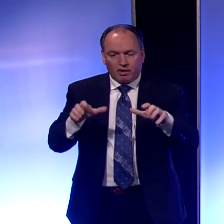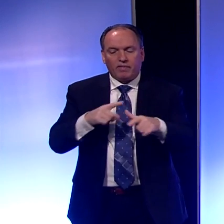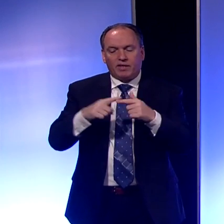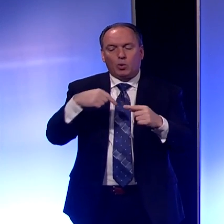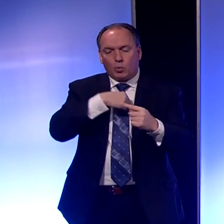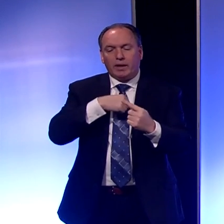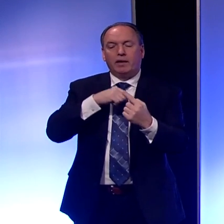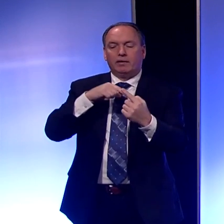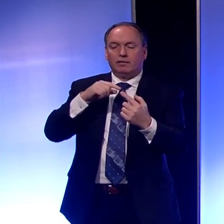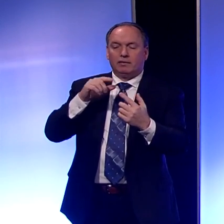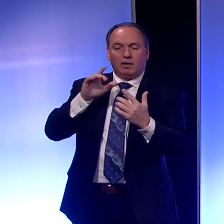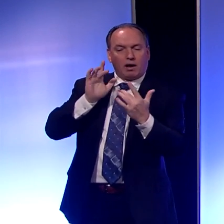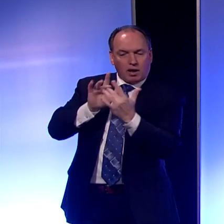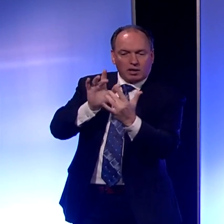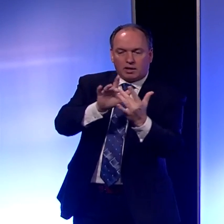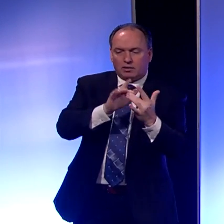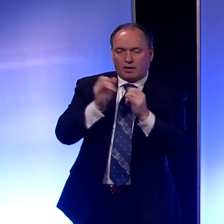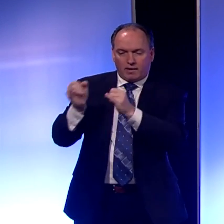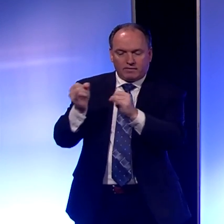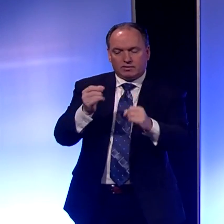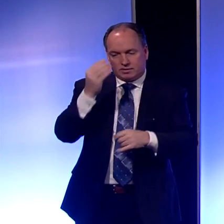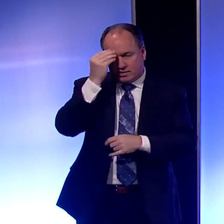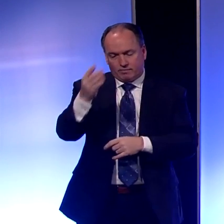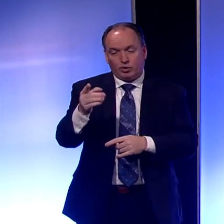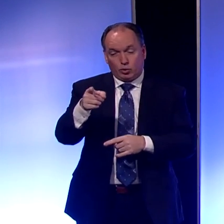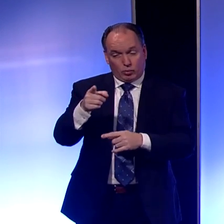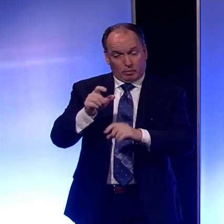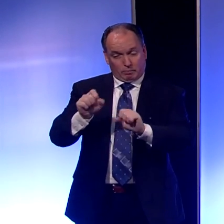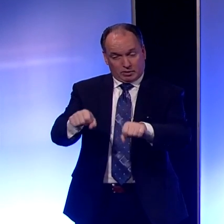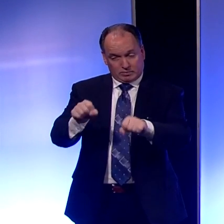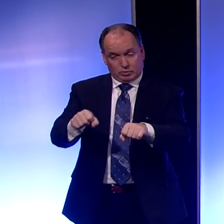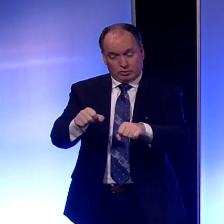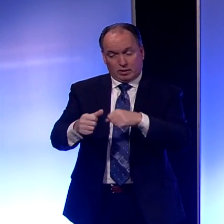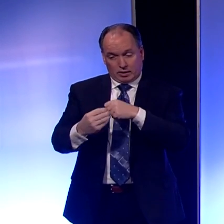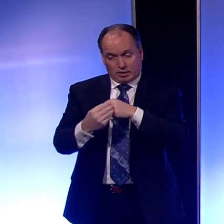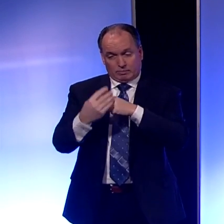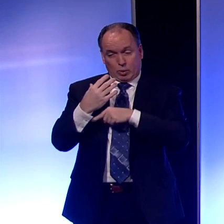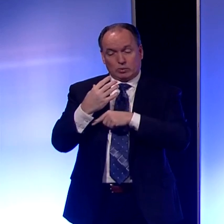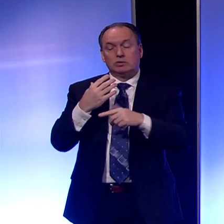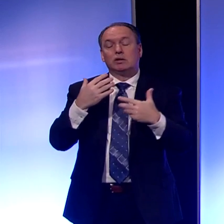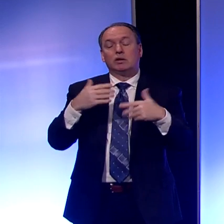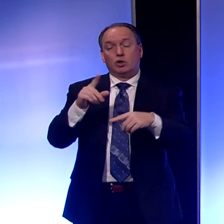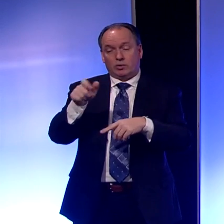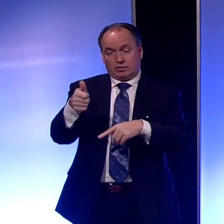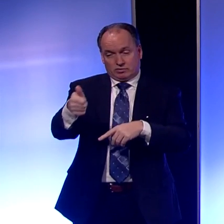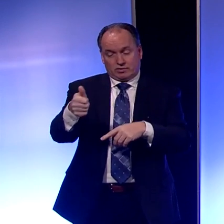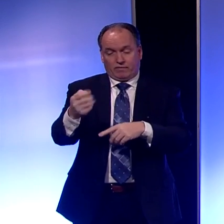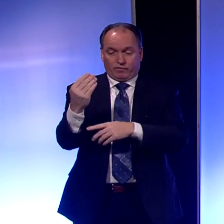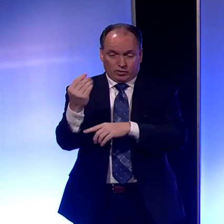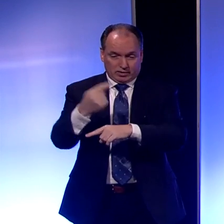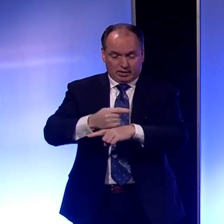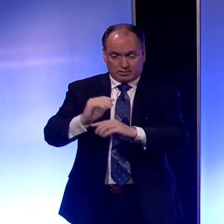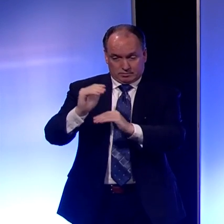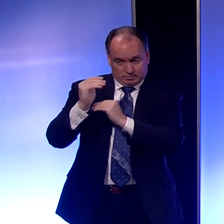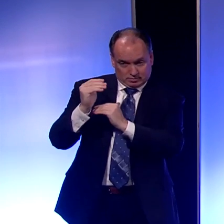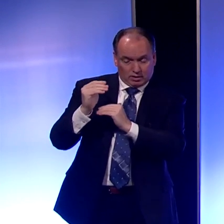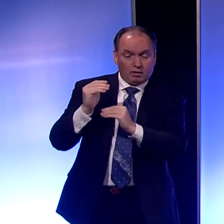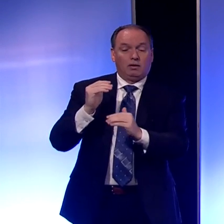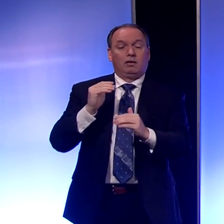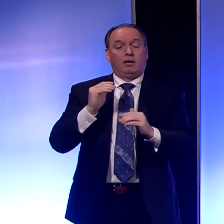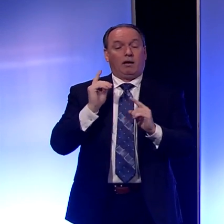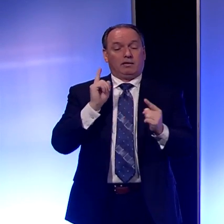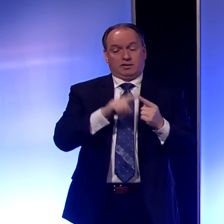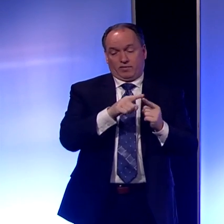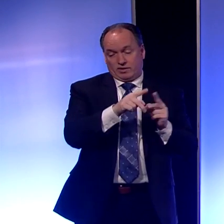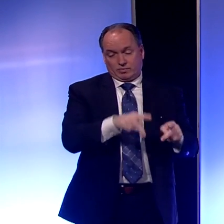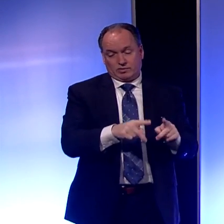then we contact those individuals and say, you have been potentially exposed. You need to quarantine yourself until this person finds out if they